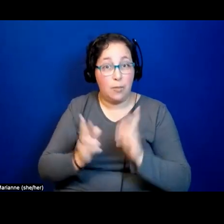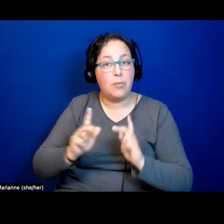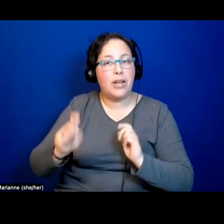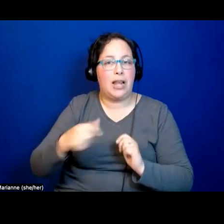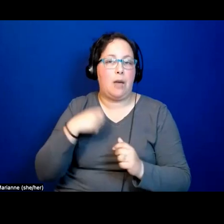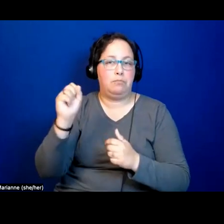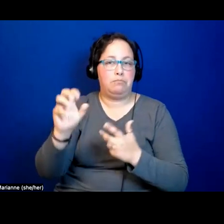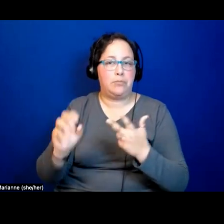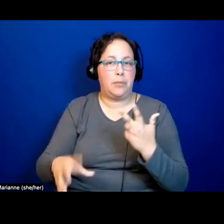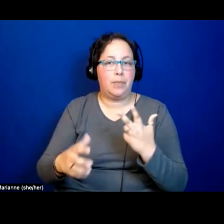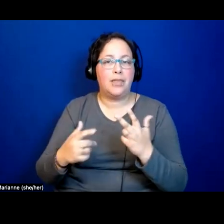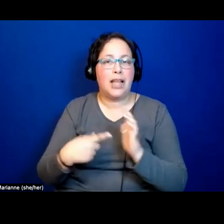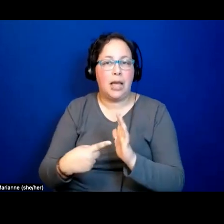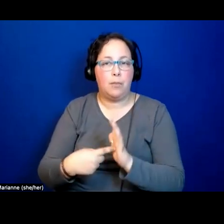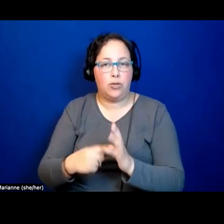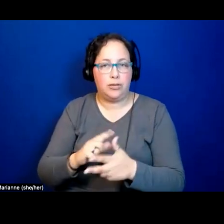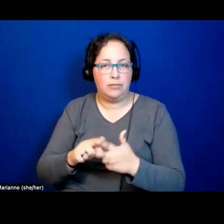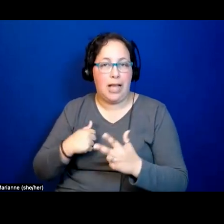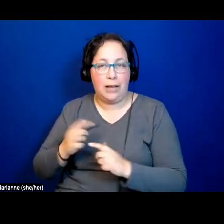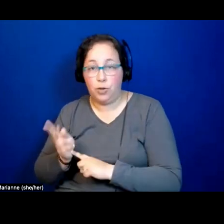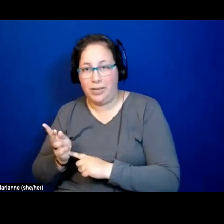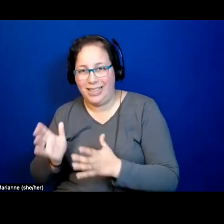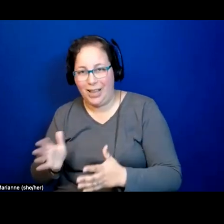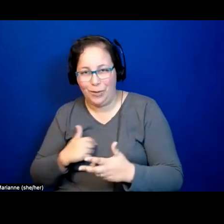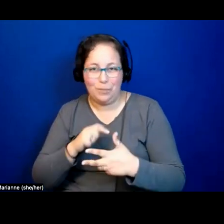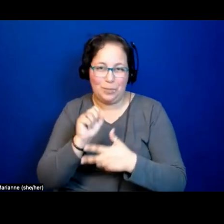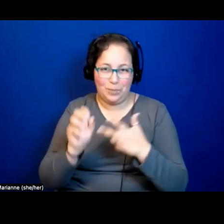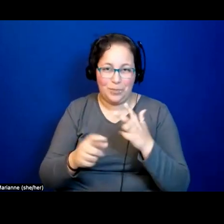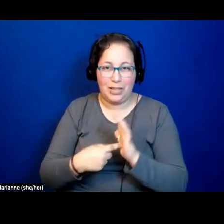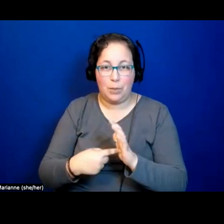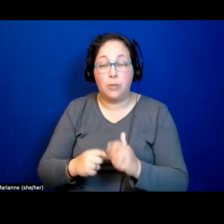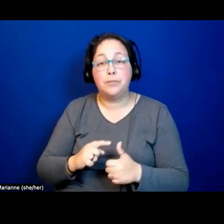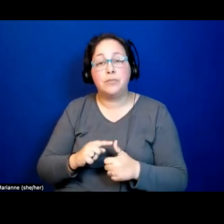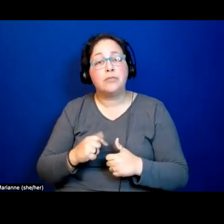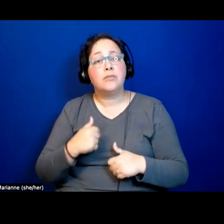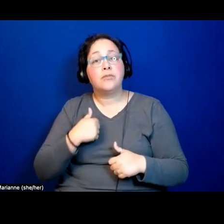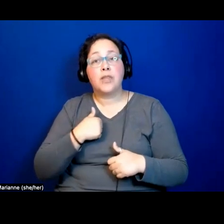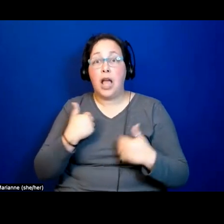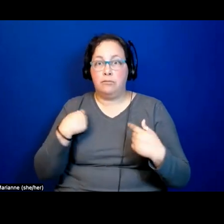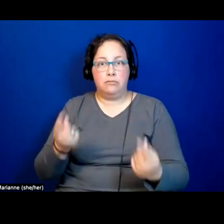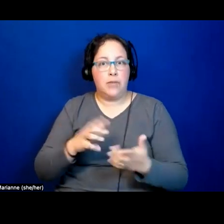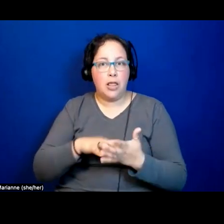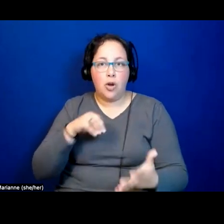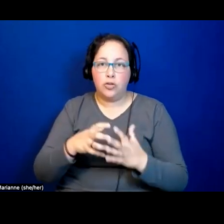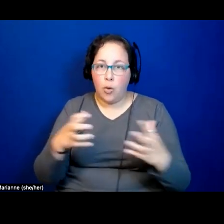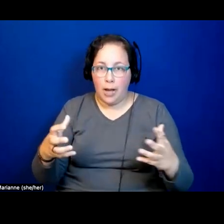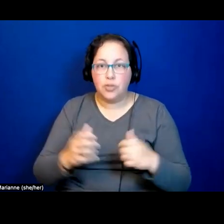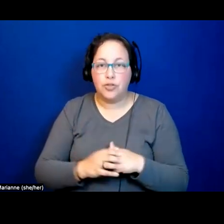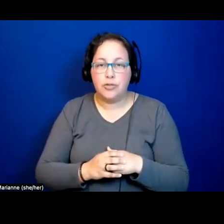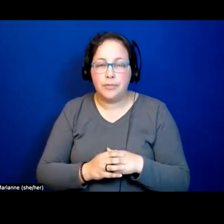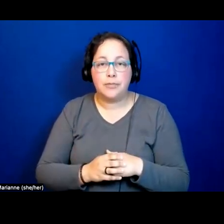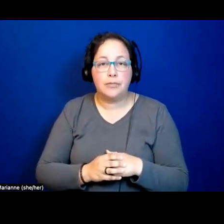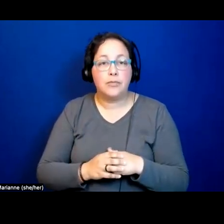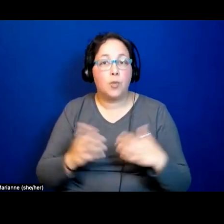three examples in the two minutes I have left. I have learned a lot by studying a